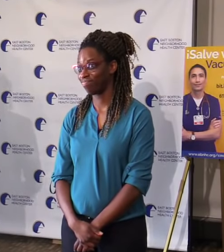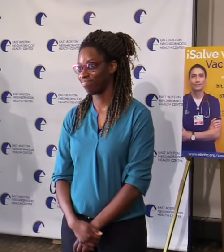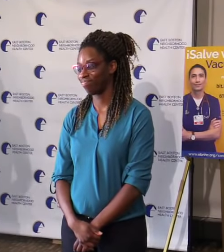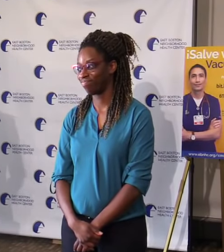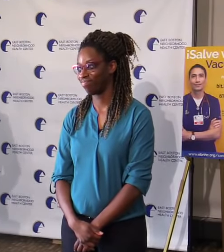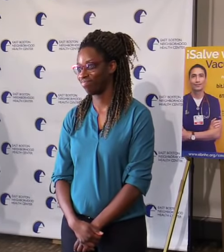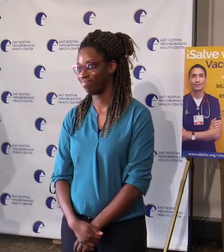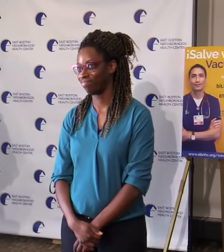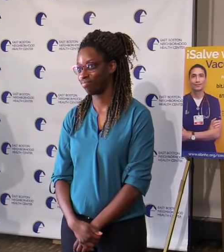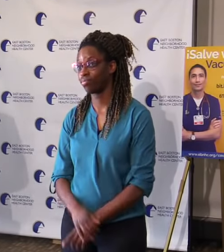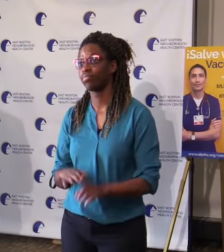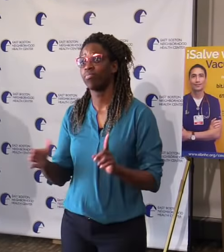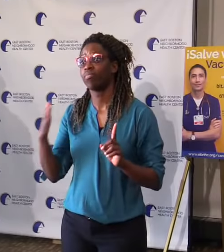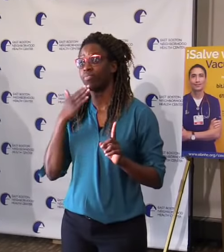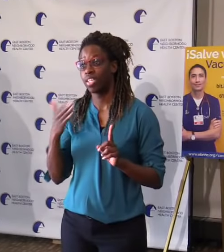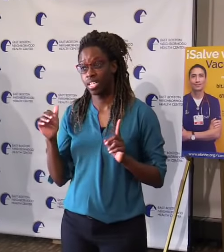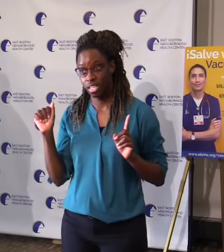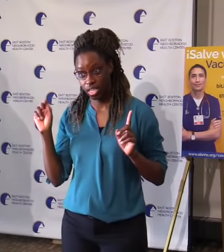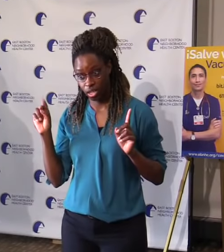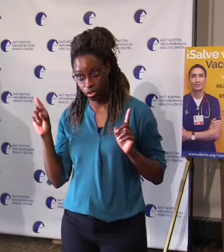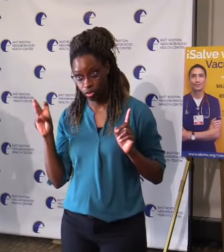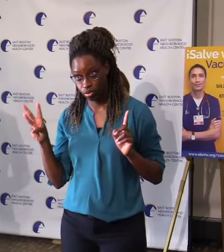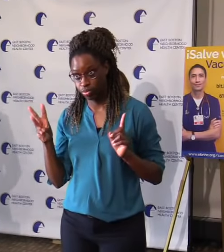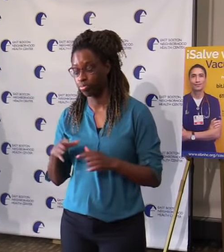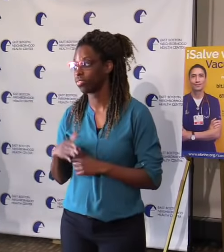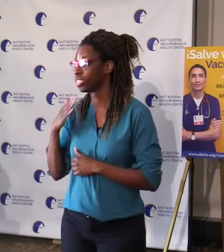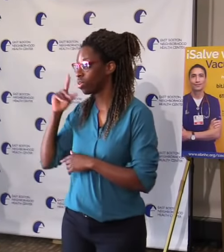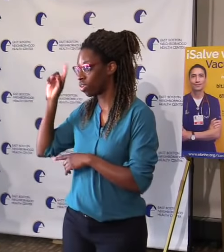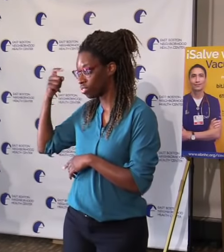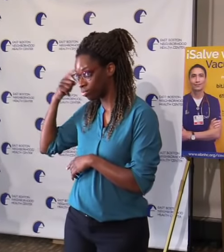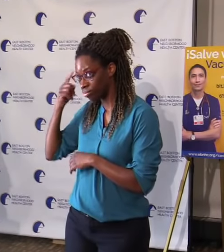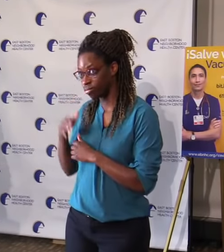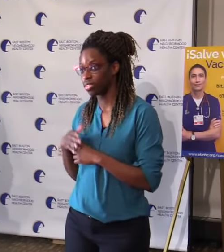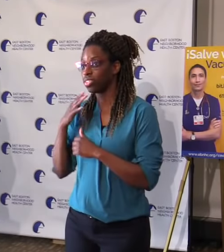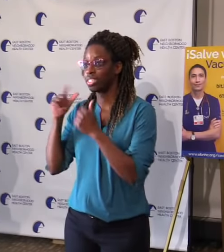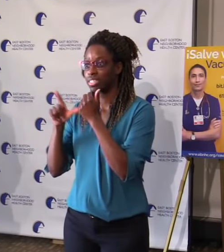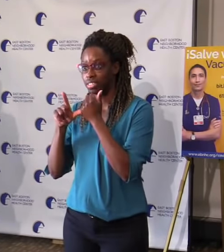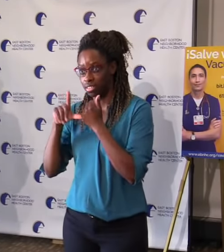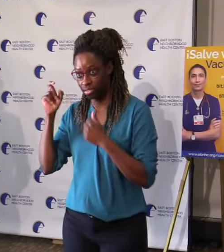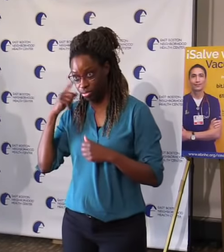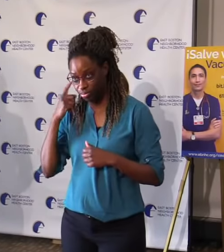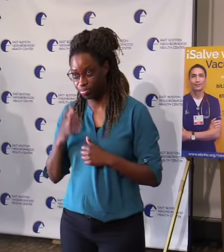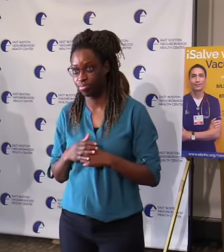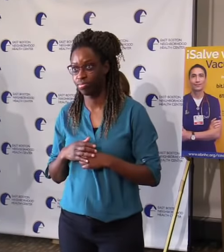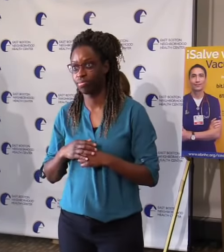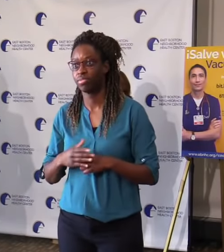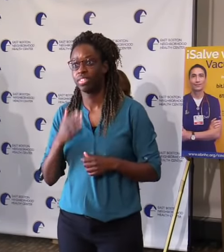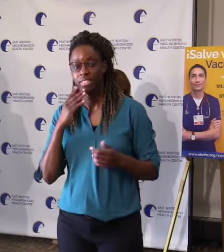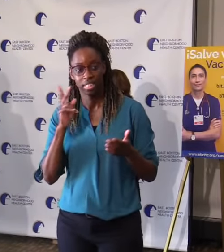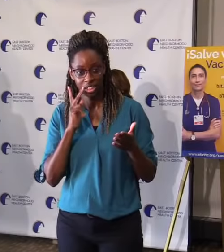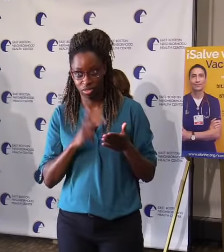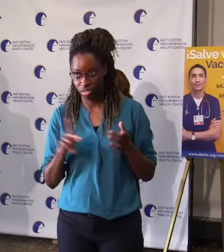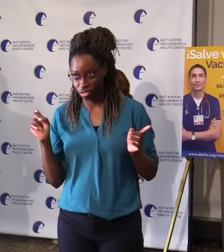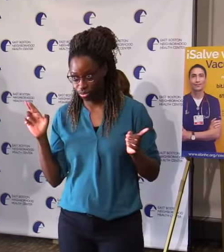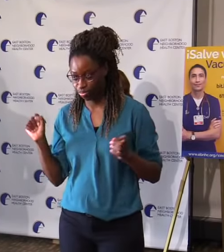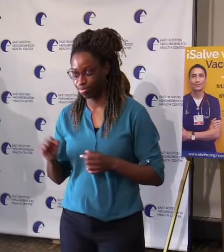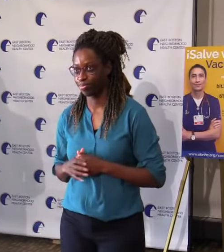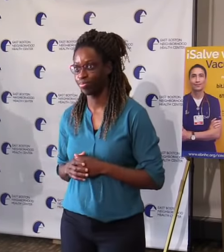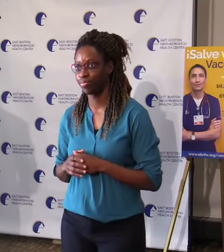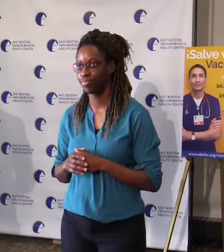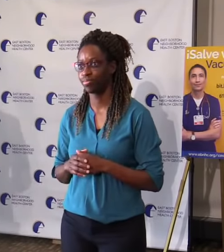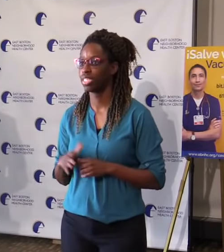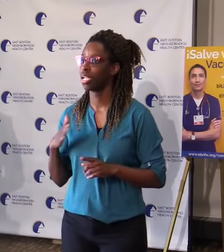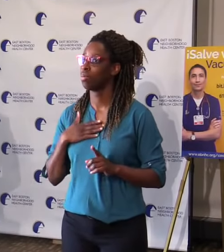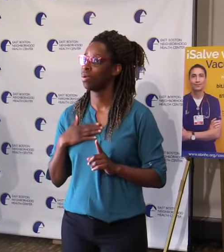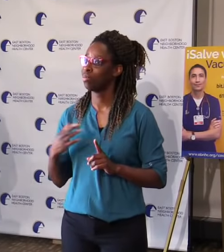Thank you, Andrew. And thank you, Governor Baker, Lieutenant Governor Polito, Secretary Sutters, and my good friend,